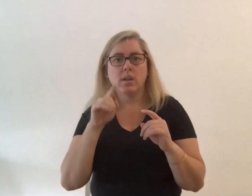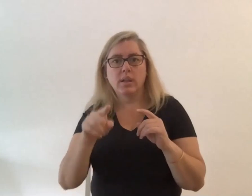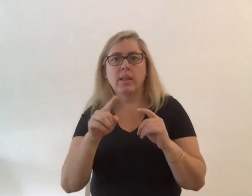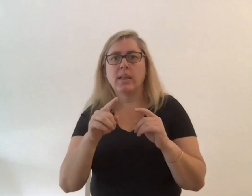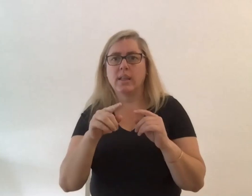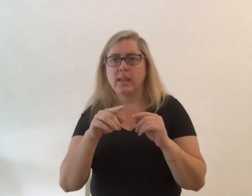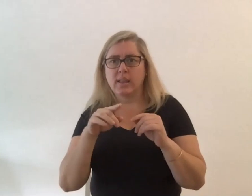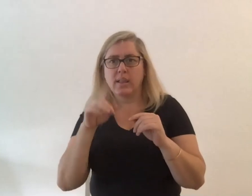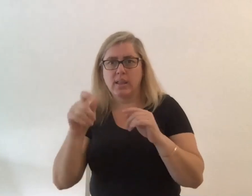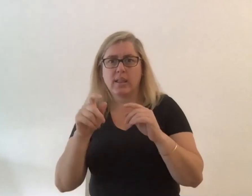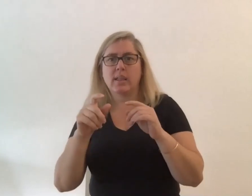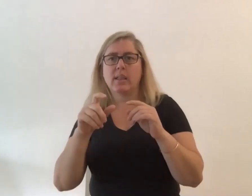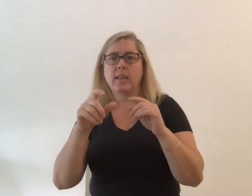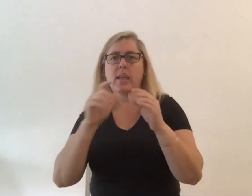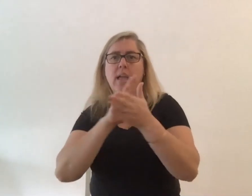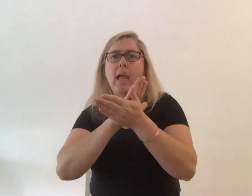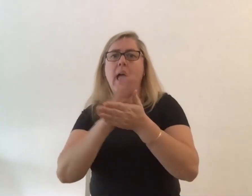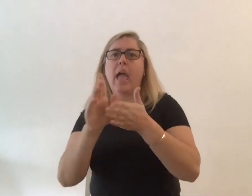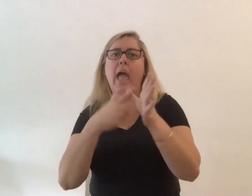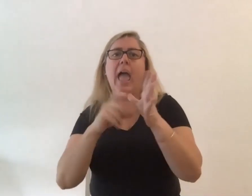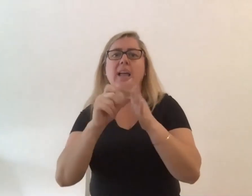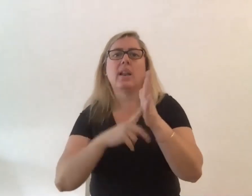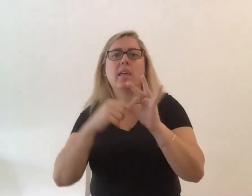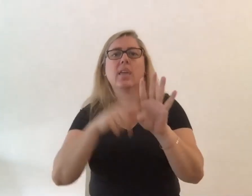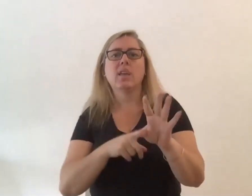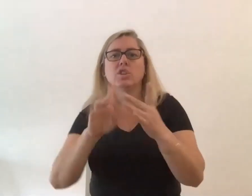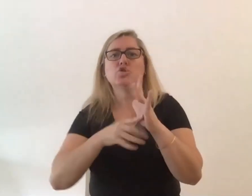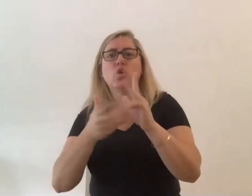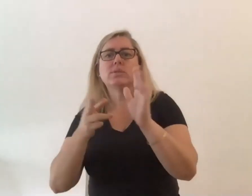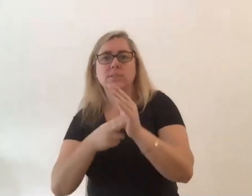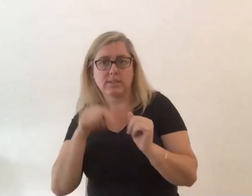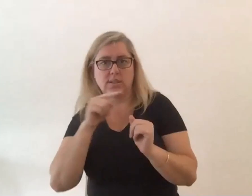she tells her story about what it's like to be in a psych ward with no access to interpreters